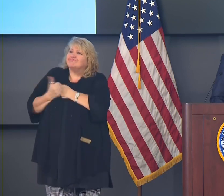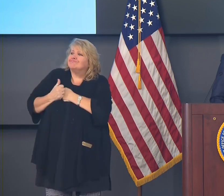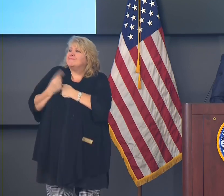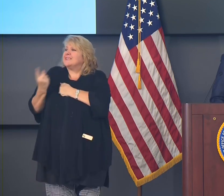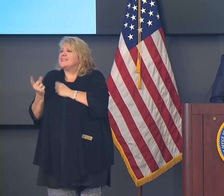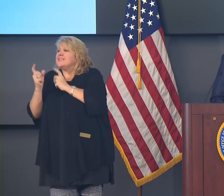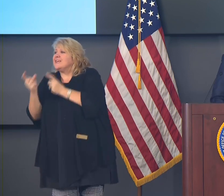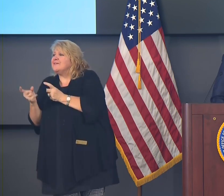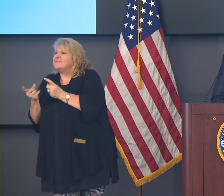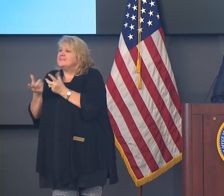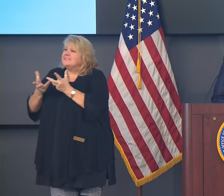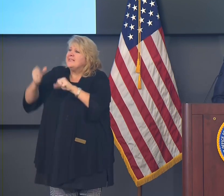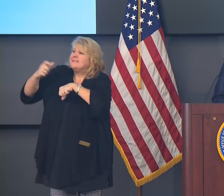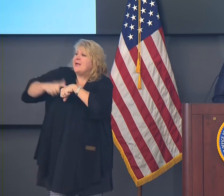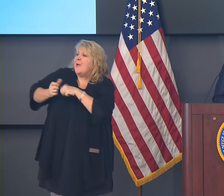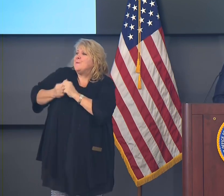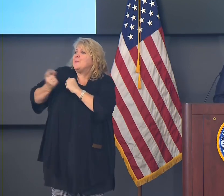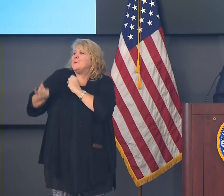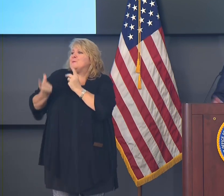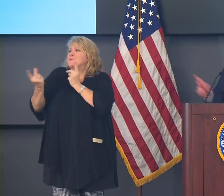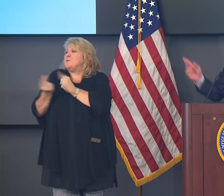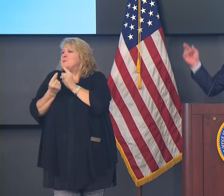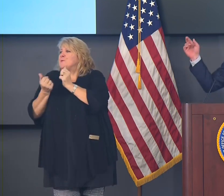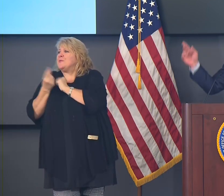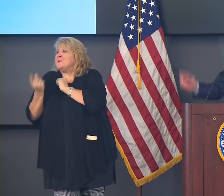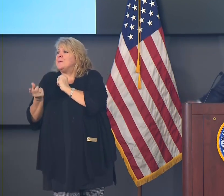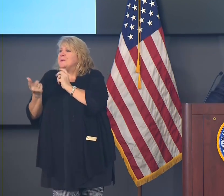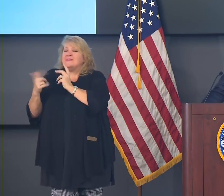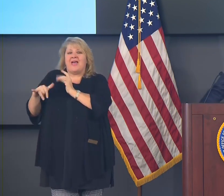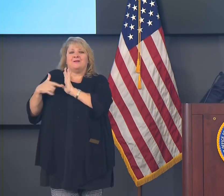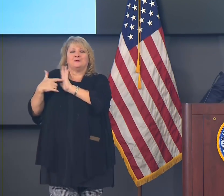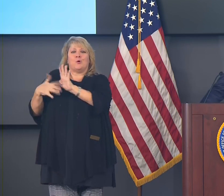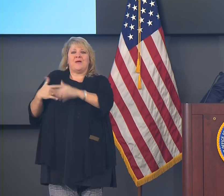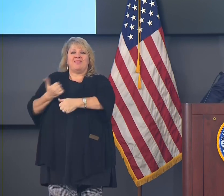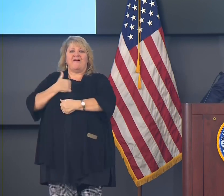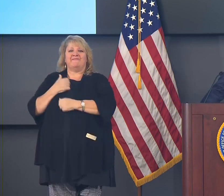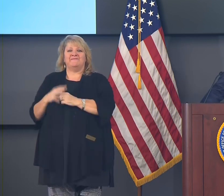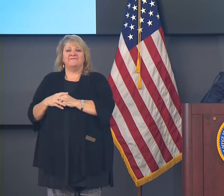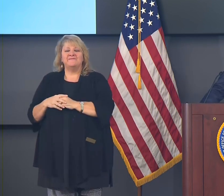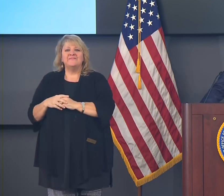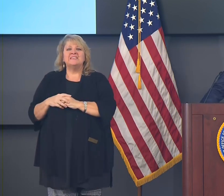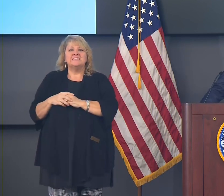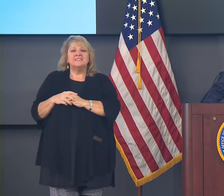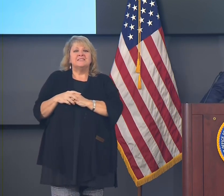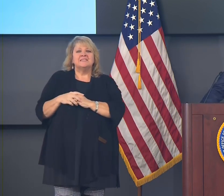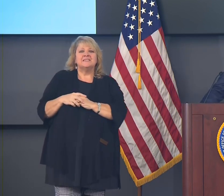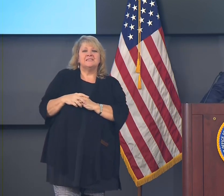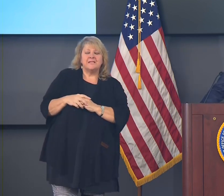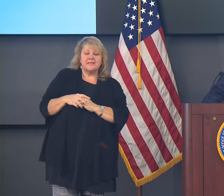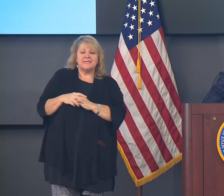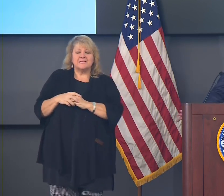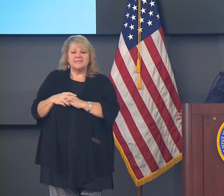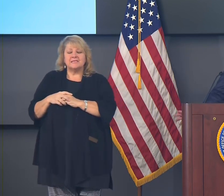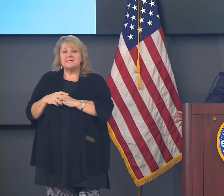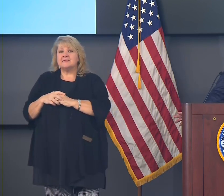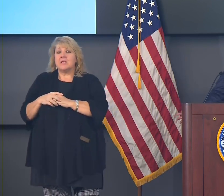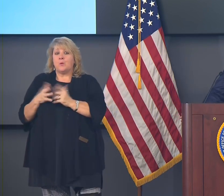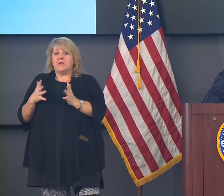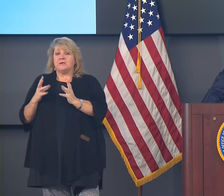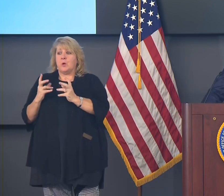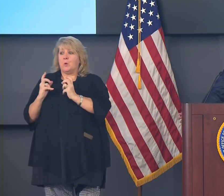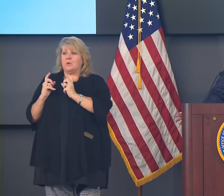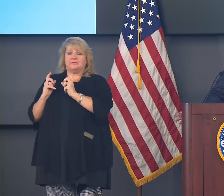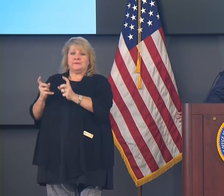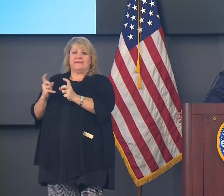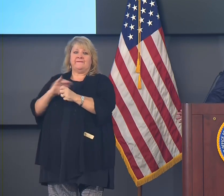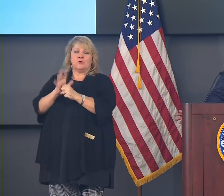not giving them COVID. So like that says up there, pass the pie, not the COVID. That's our mission.